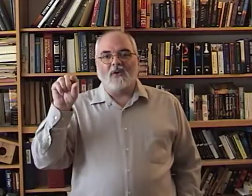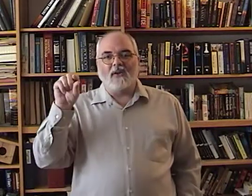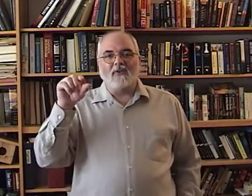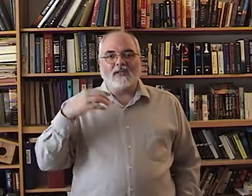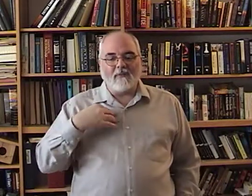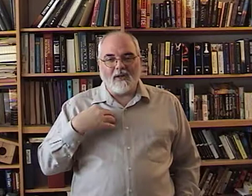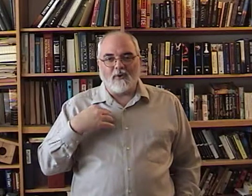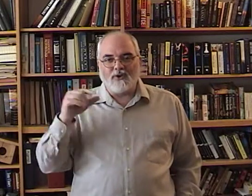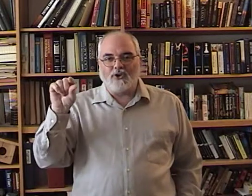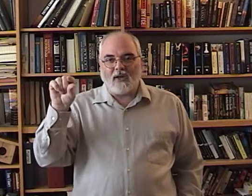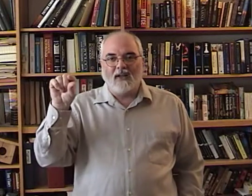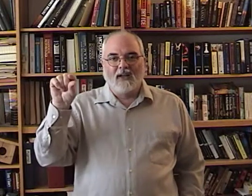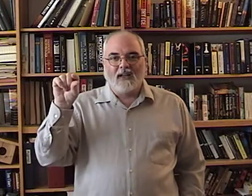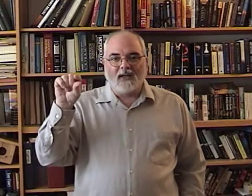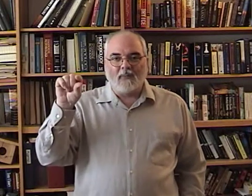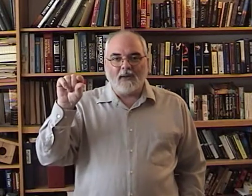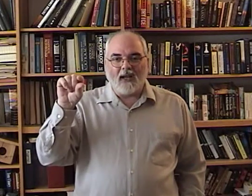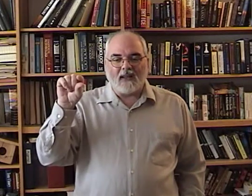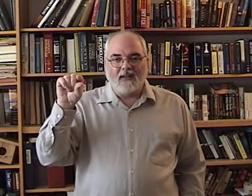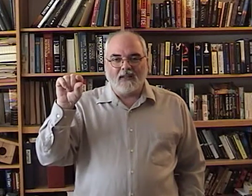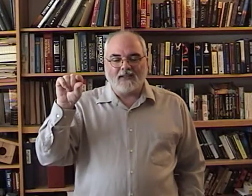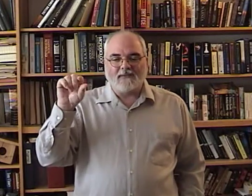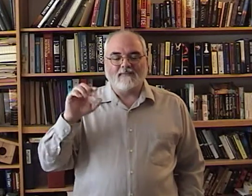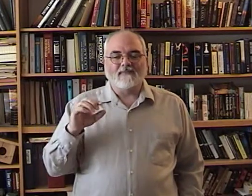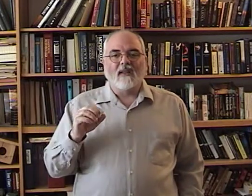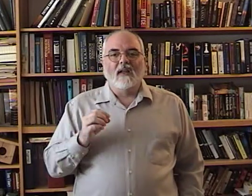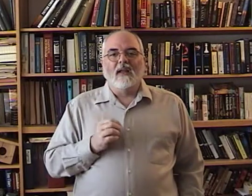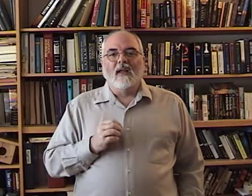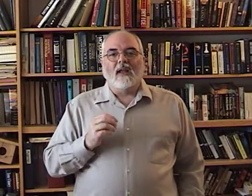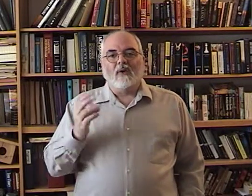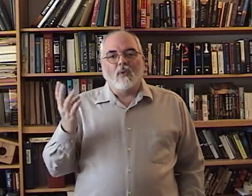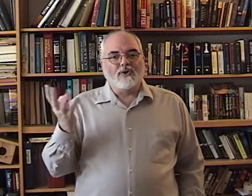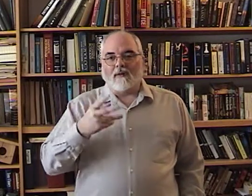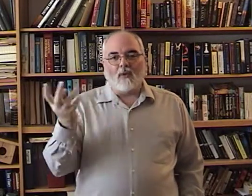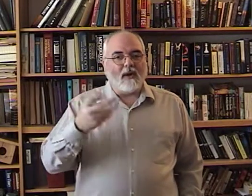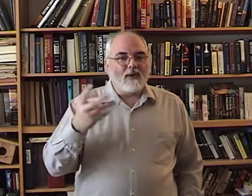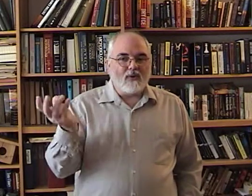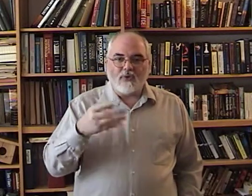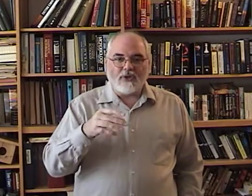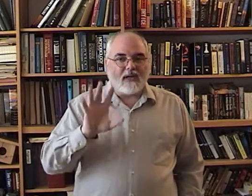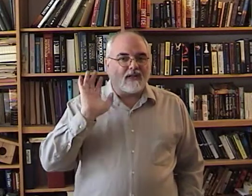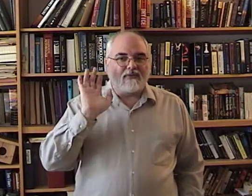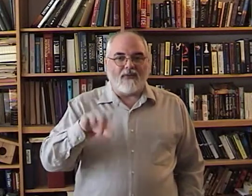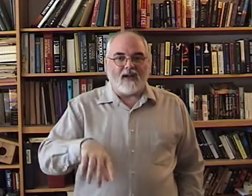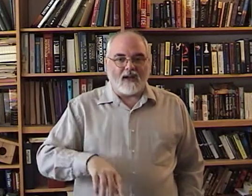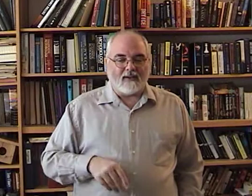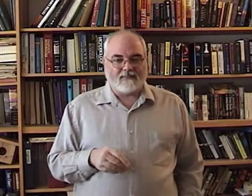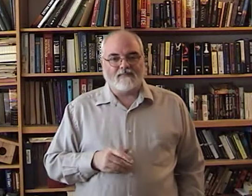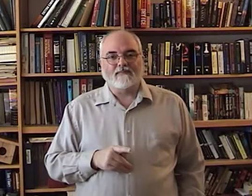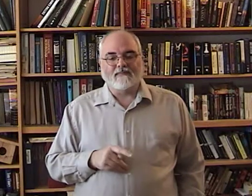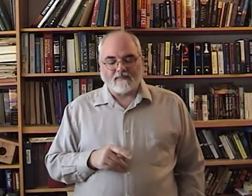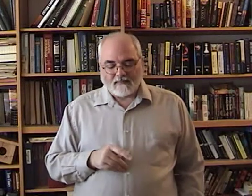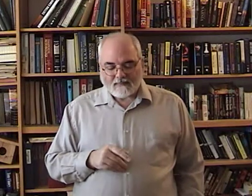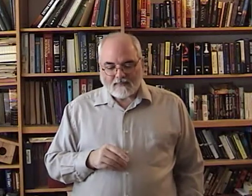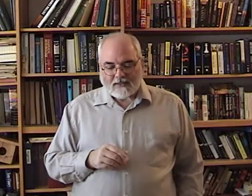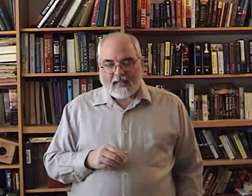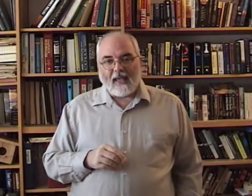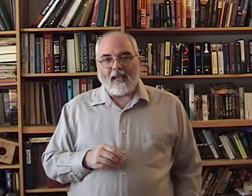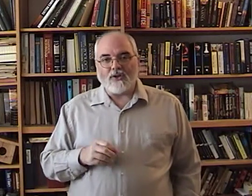if you see me do a G, it will be like this. Whichever way you do G is fine. H.